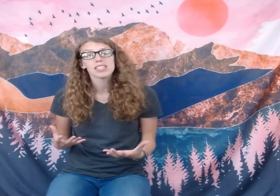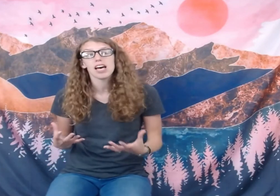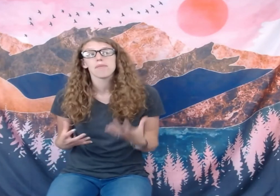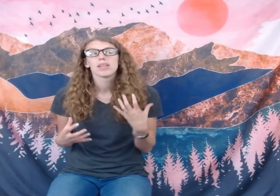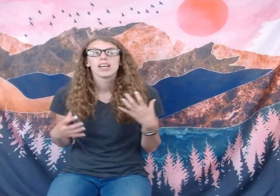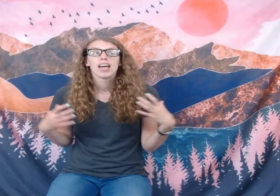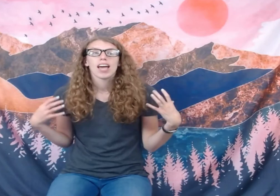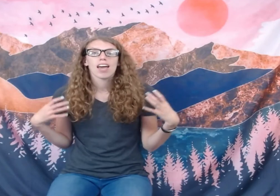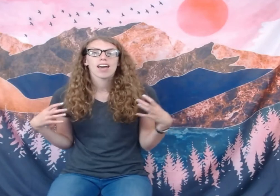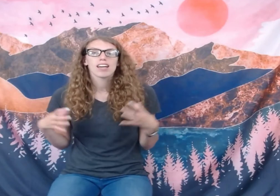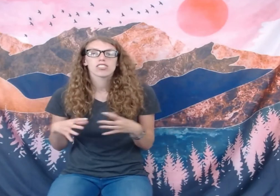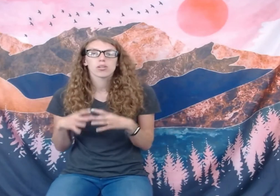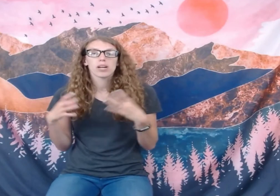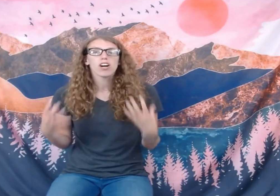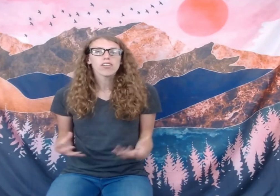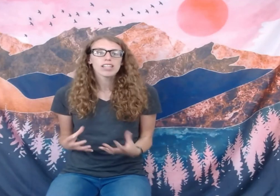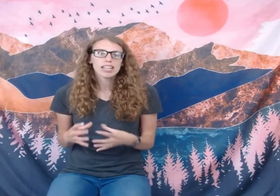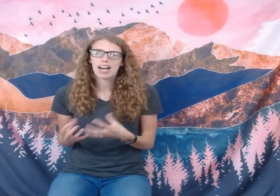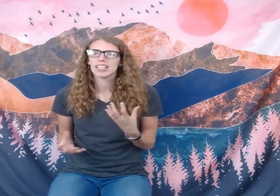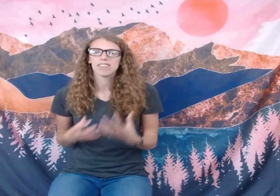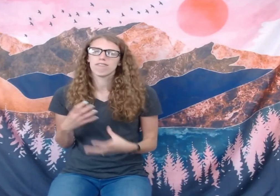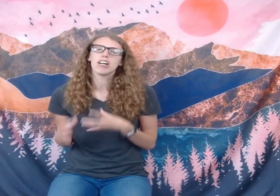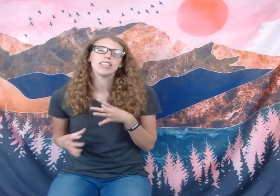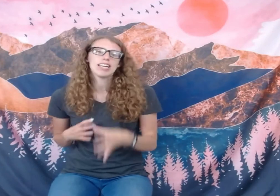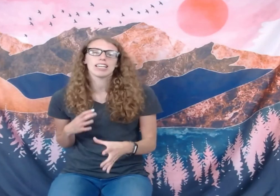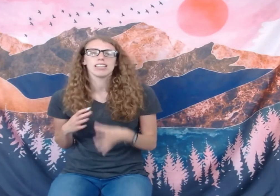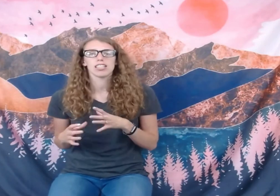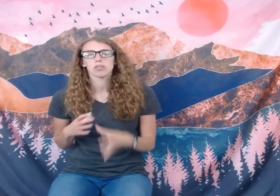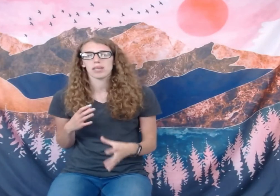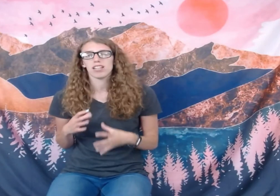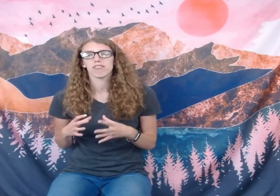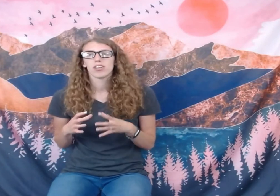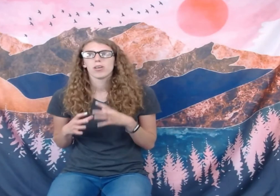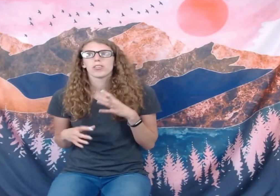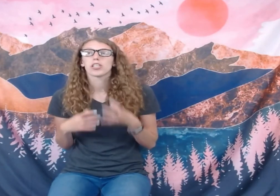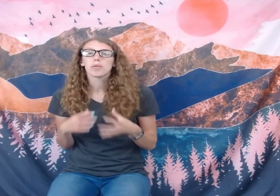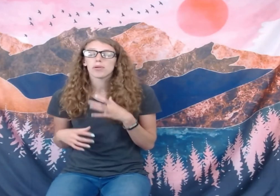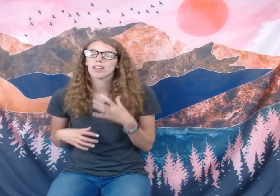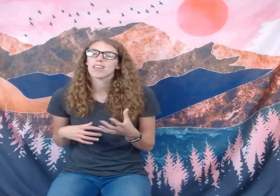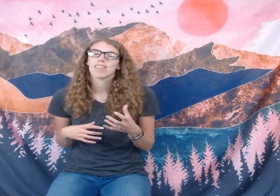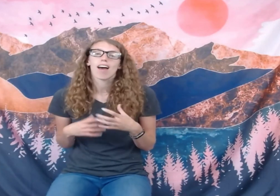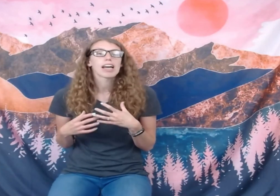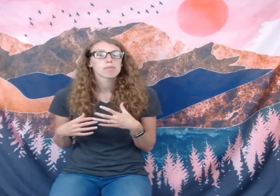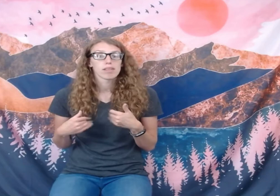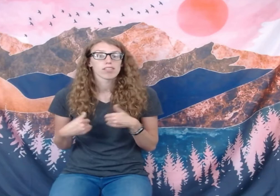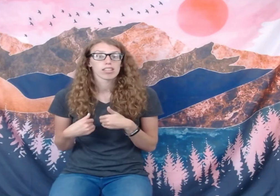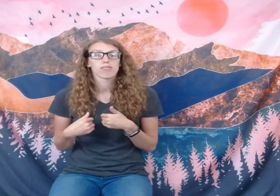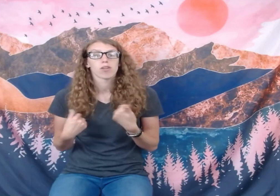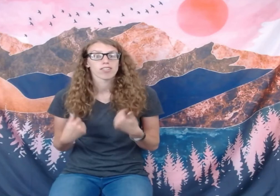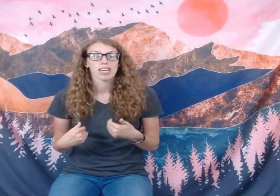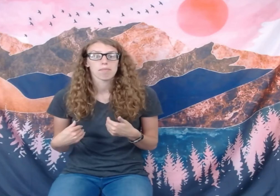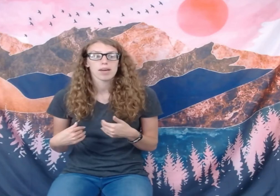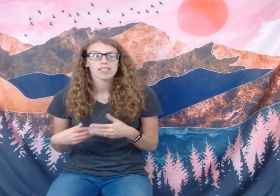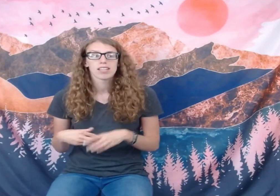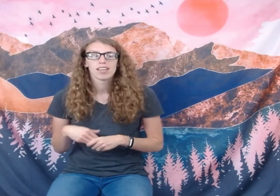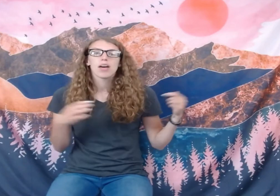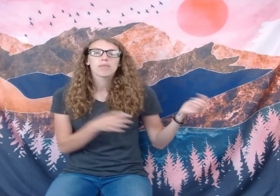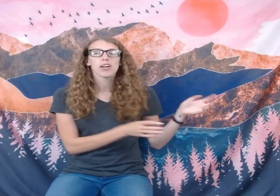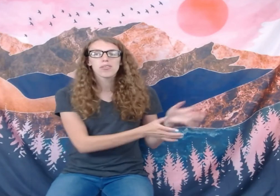as them. And so it already kind of felt like a little bit of the community that I had been looking for on campus. Then we go